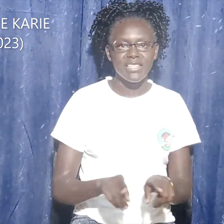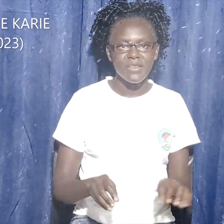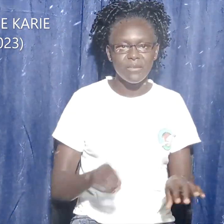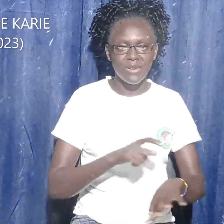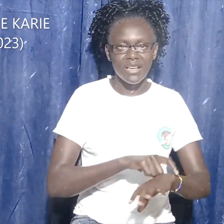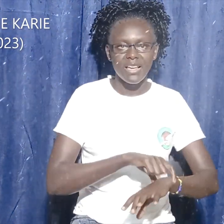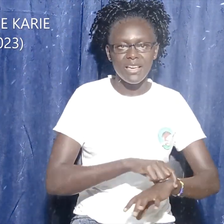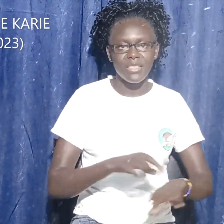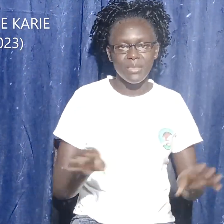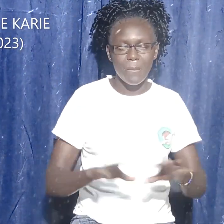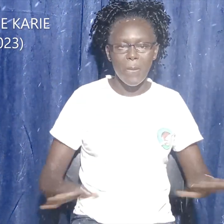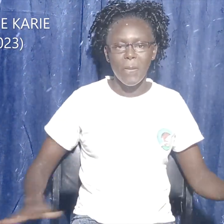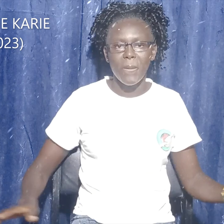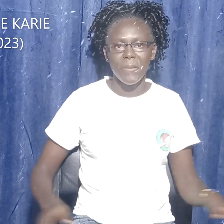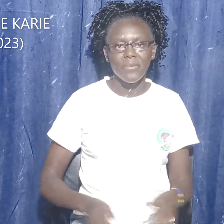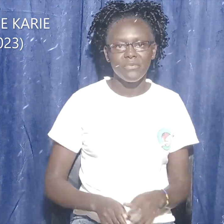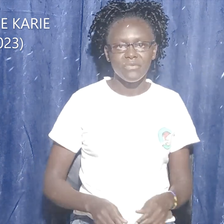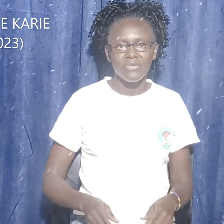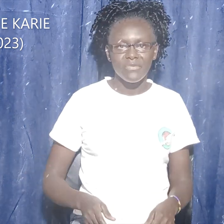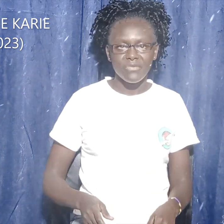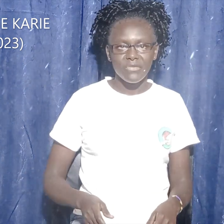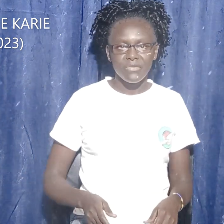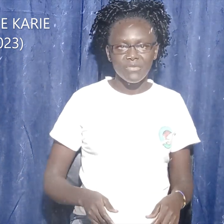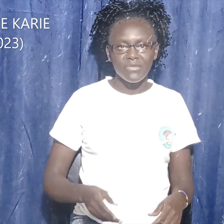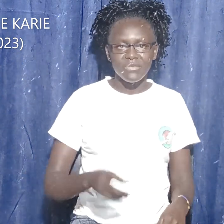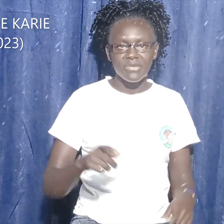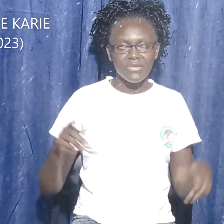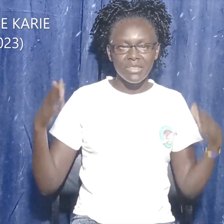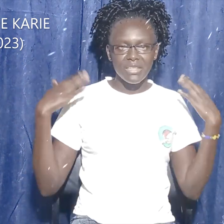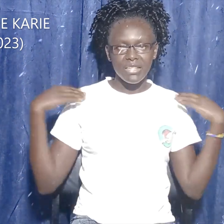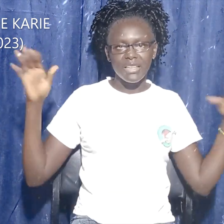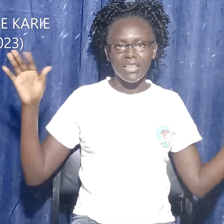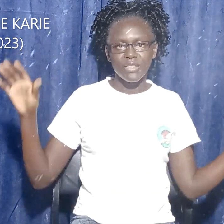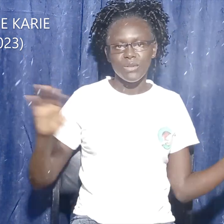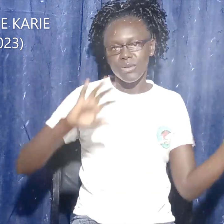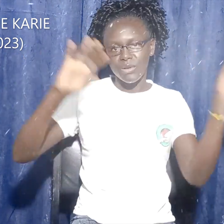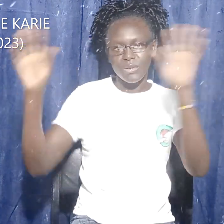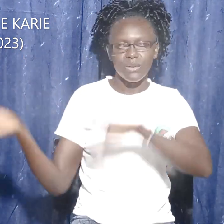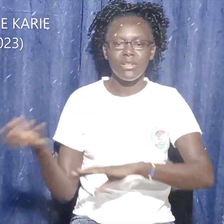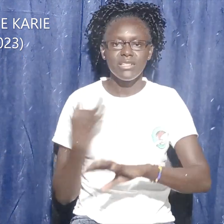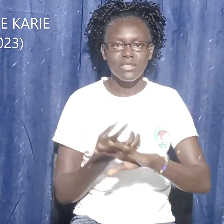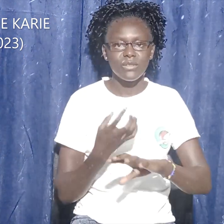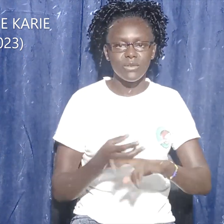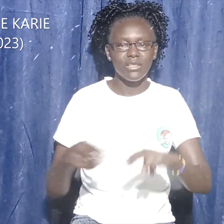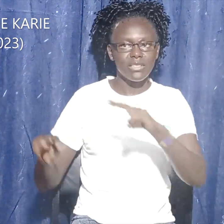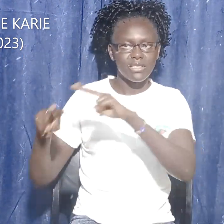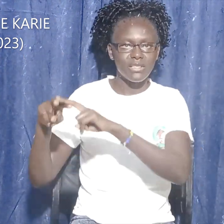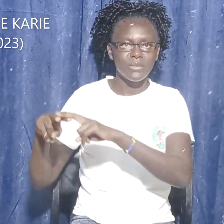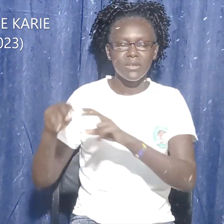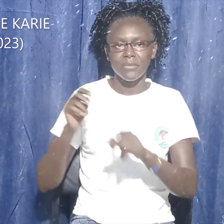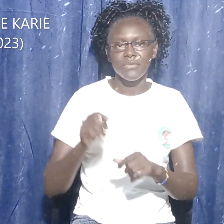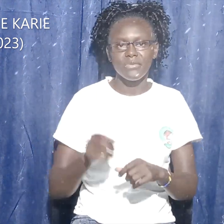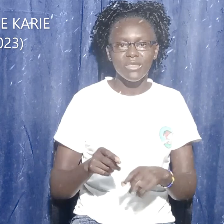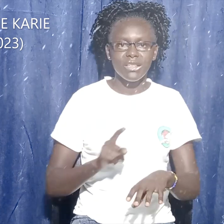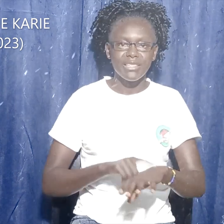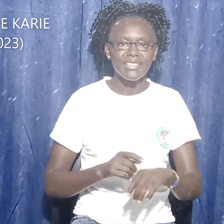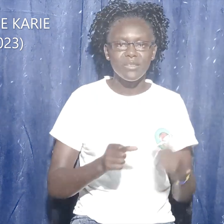The angels had drew the stone and sat on it. When the soldiers saw that, they